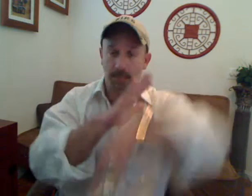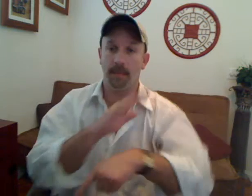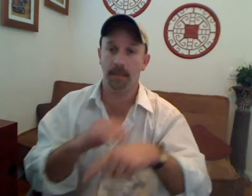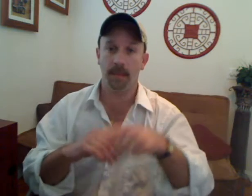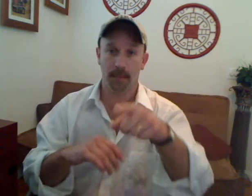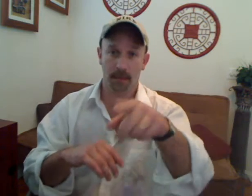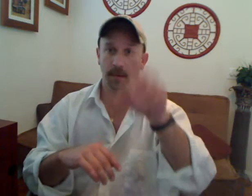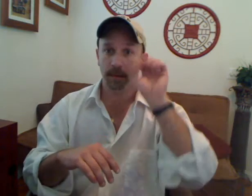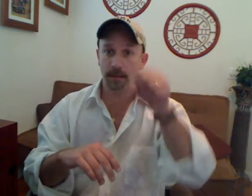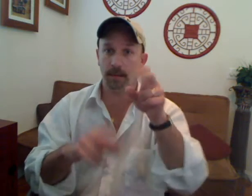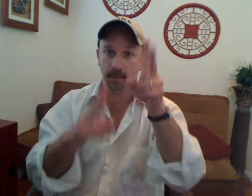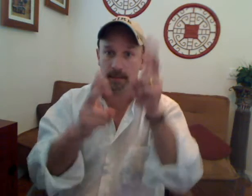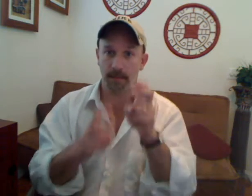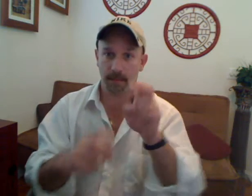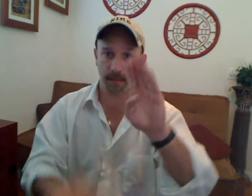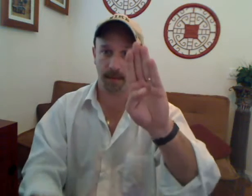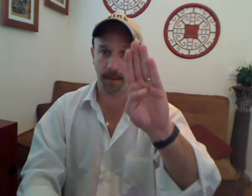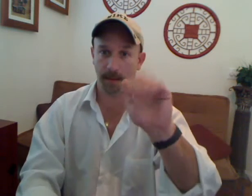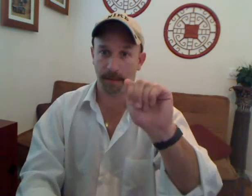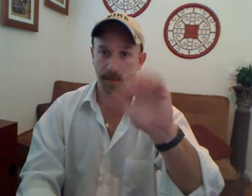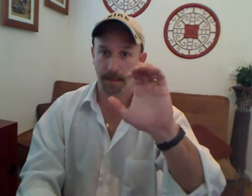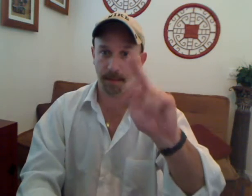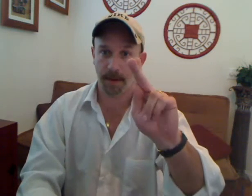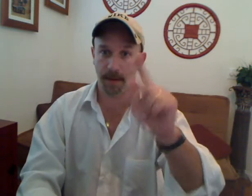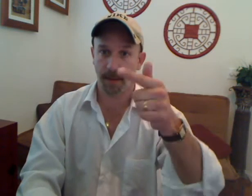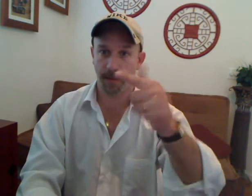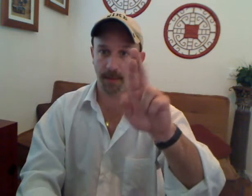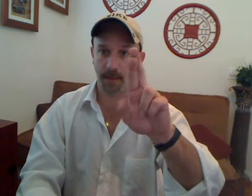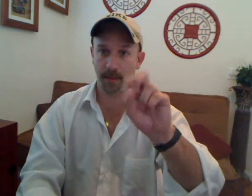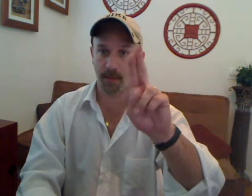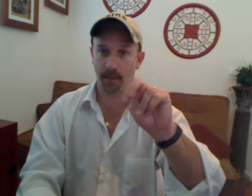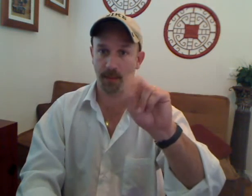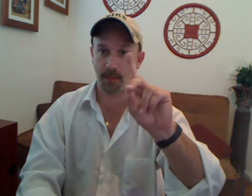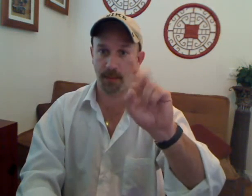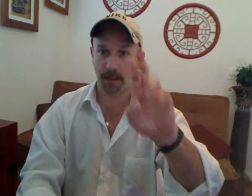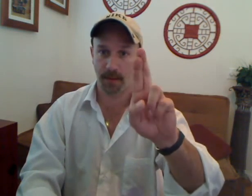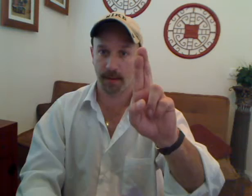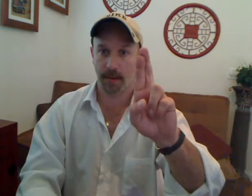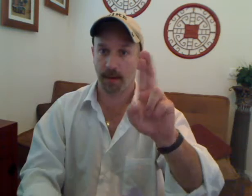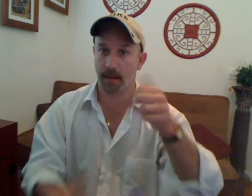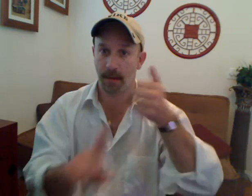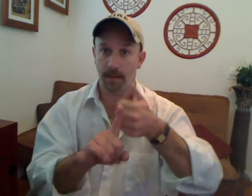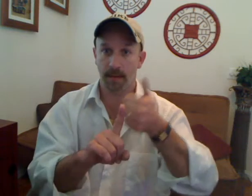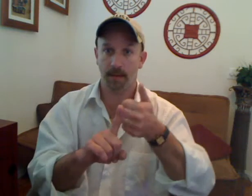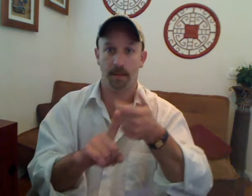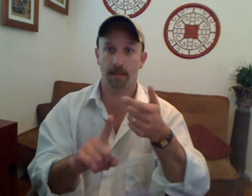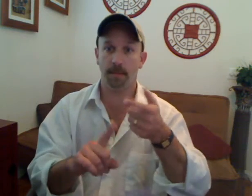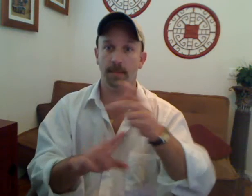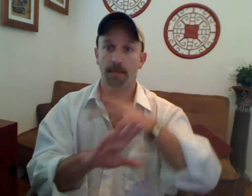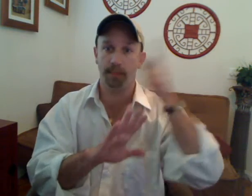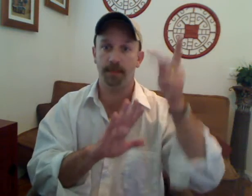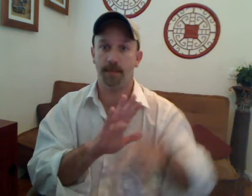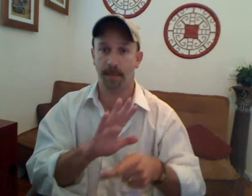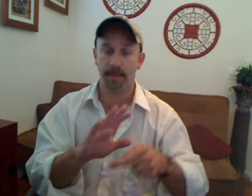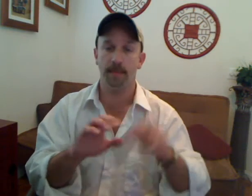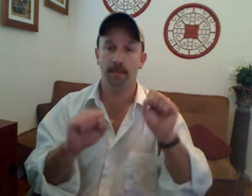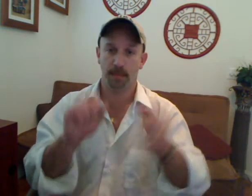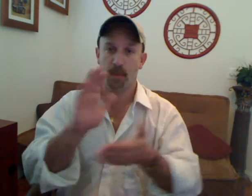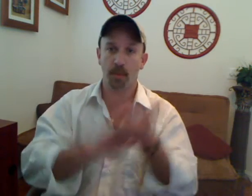quits, the position of godparent can be filled by any magical creature? Sure! Hey, all I need to do is get an idiot fairy to quit, and I can